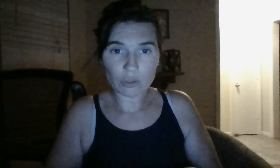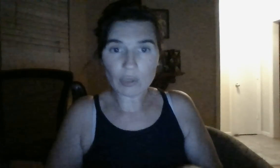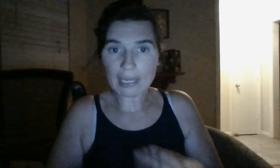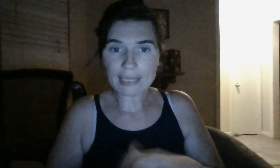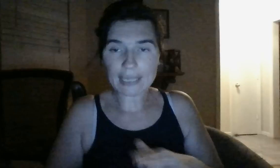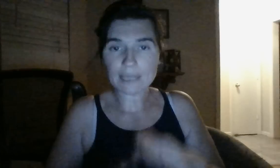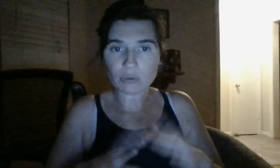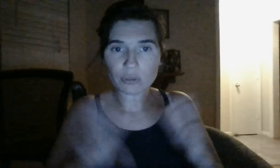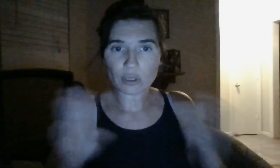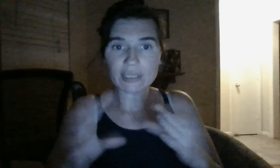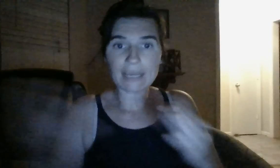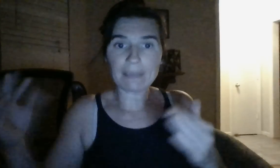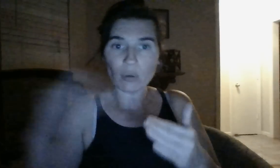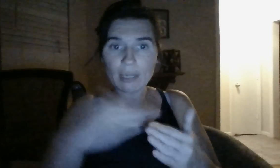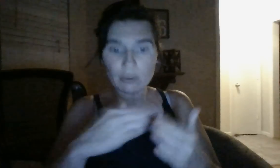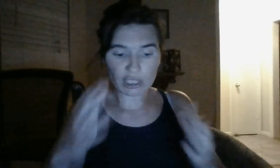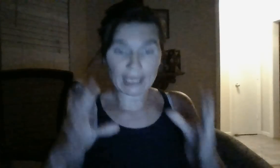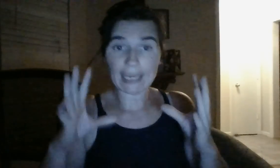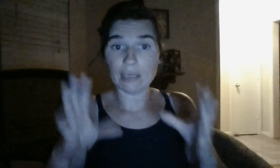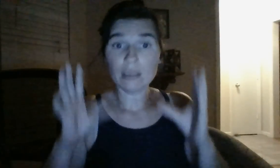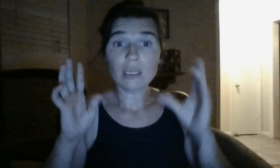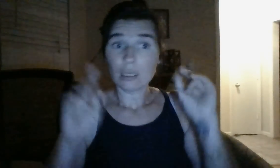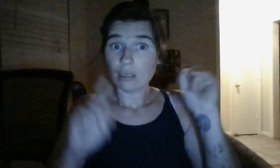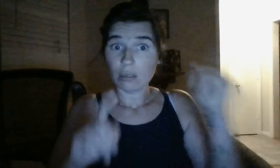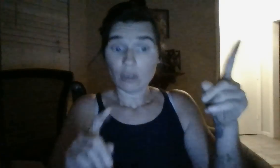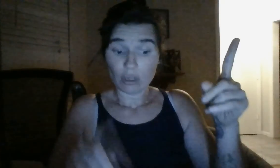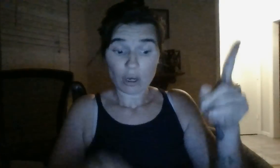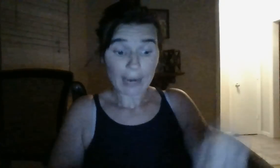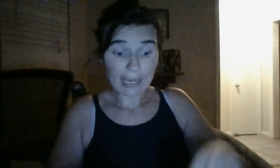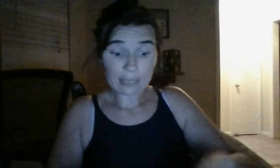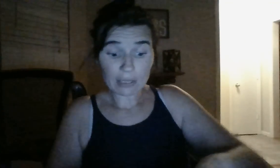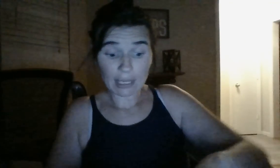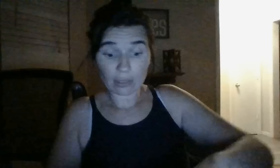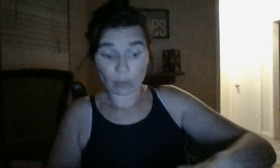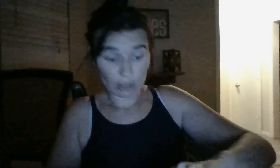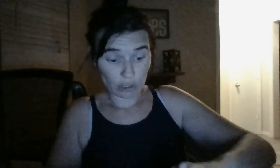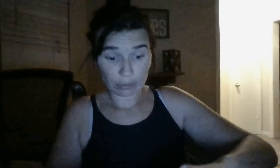United States Postal Service. mail, energy, and harass about to get legal issues.